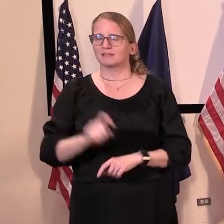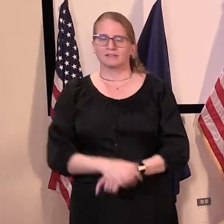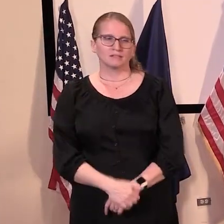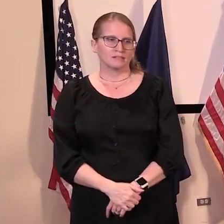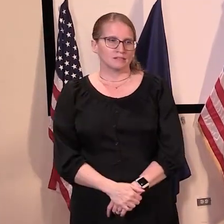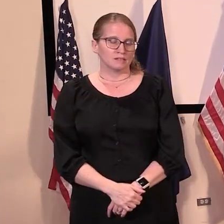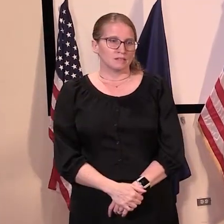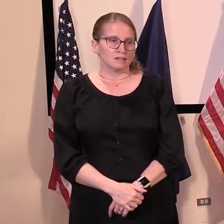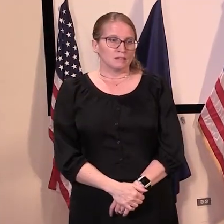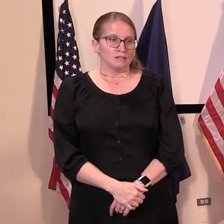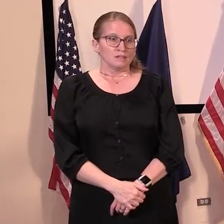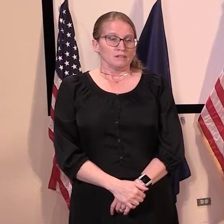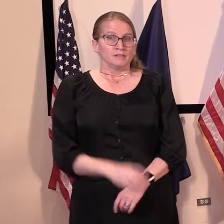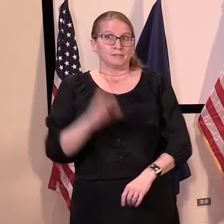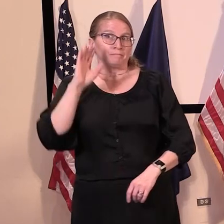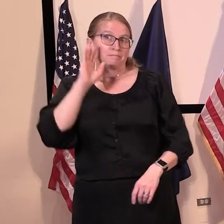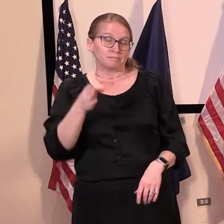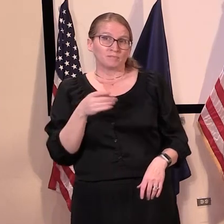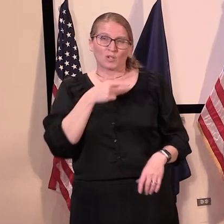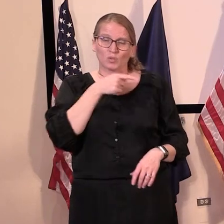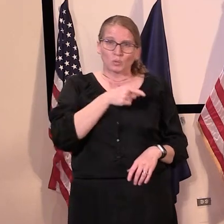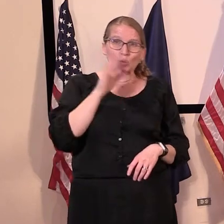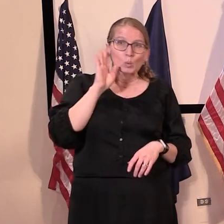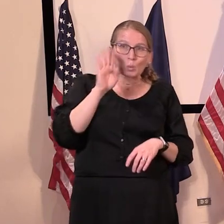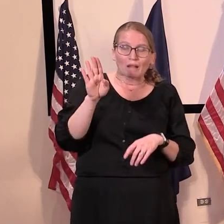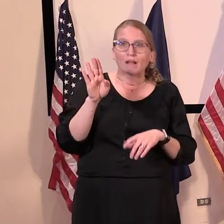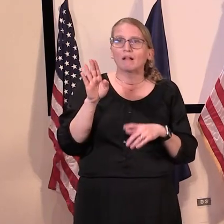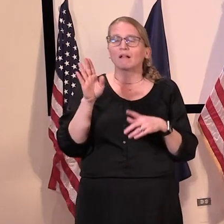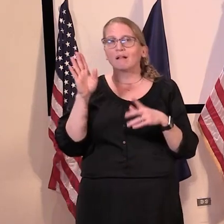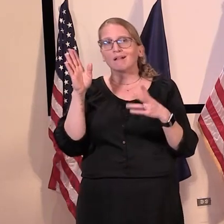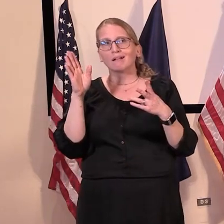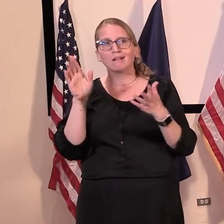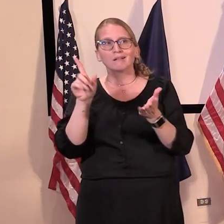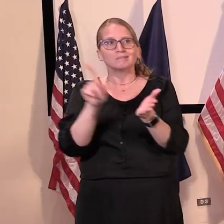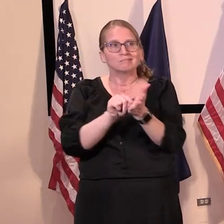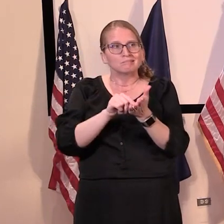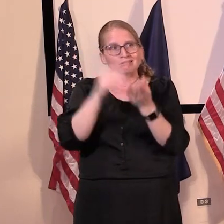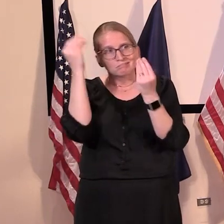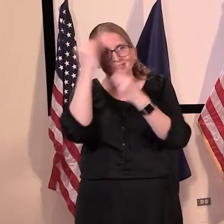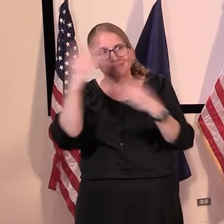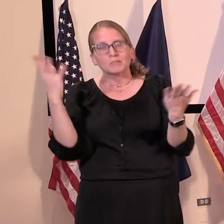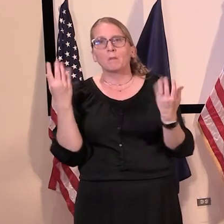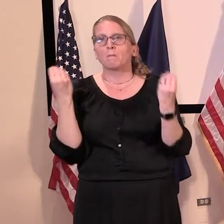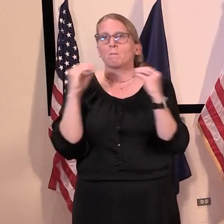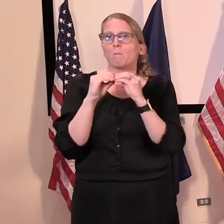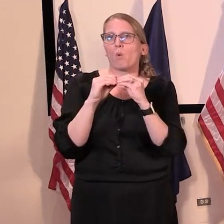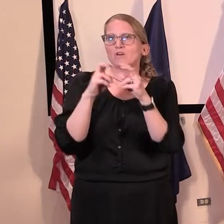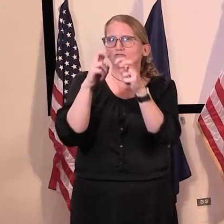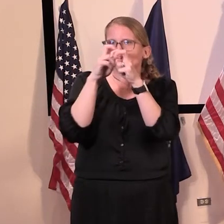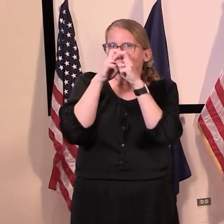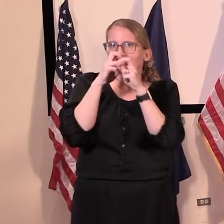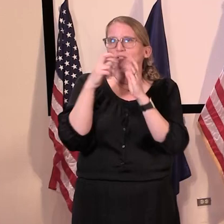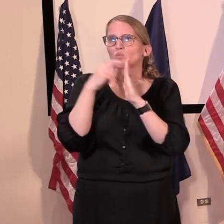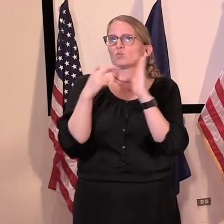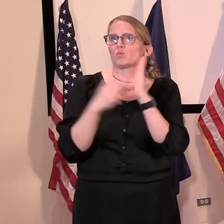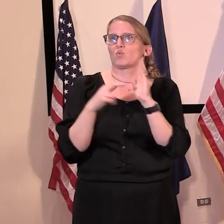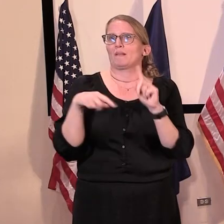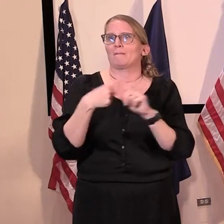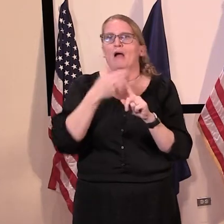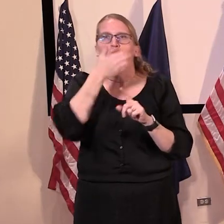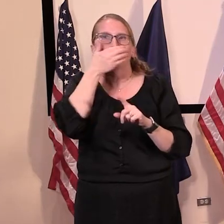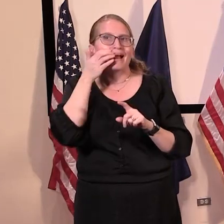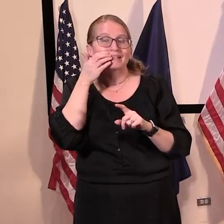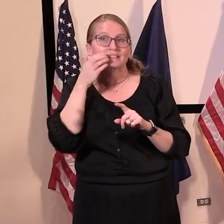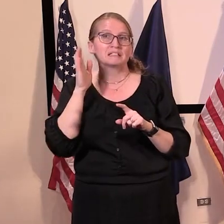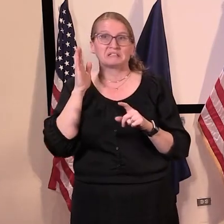Hello. Do you all plan to release more strict guidelines on facial coverings, if it's making them mandatory? And what